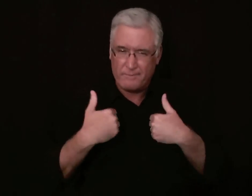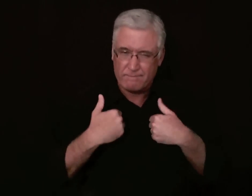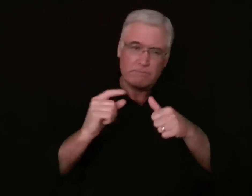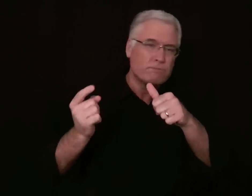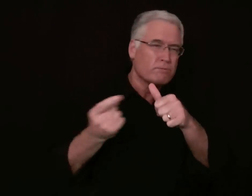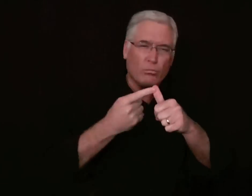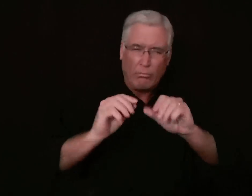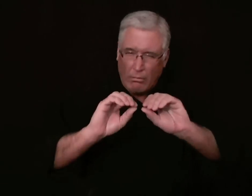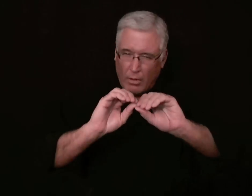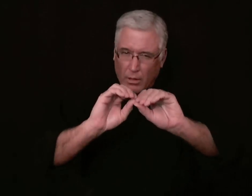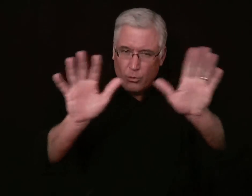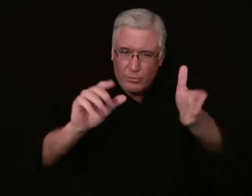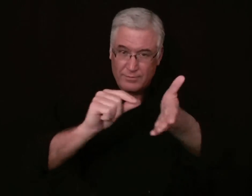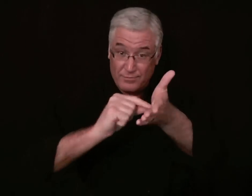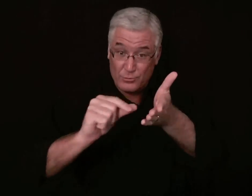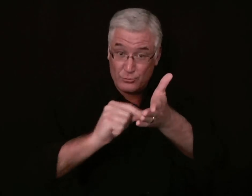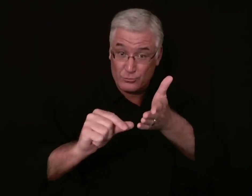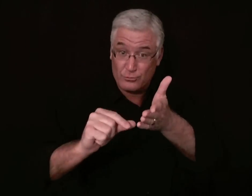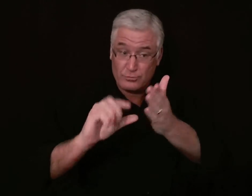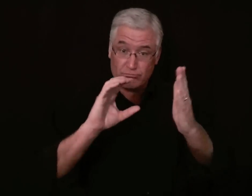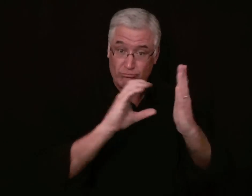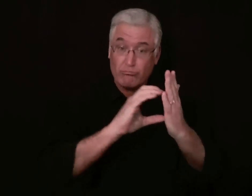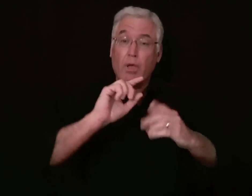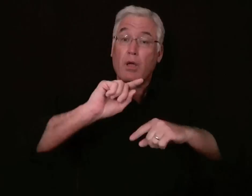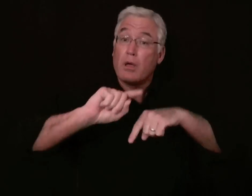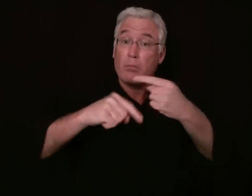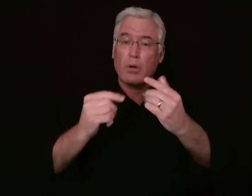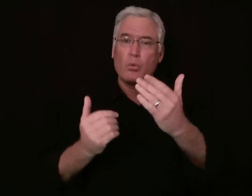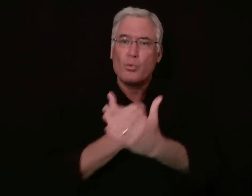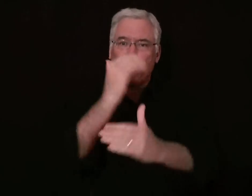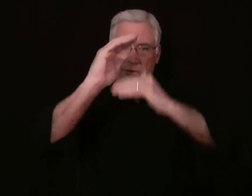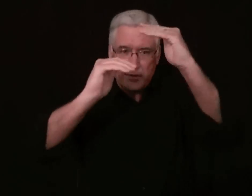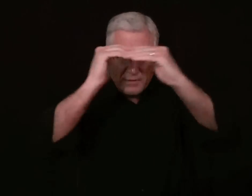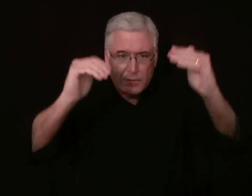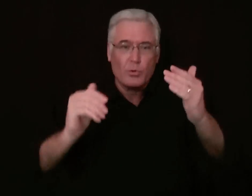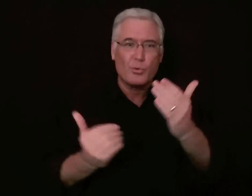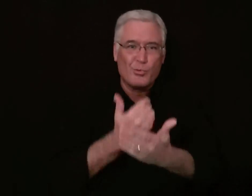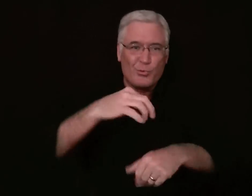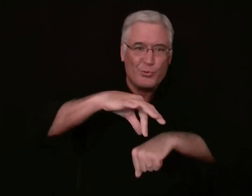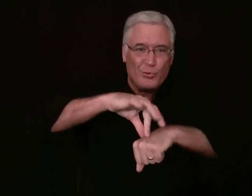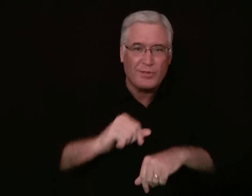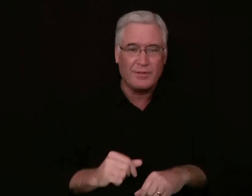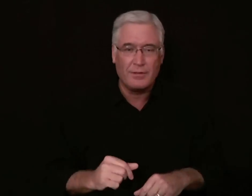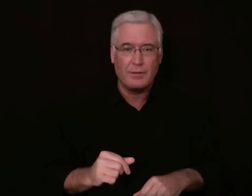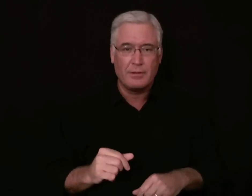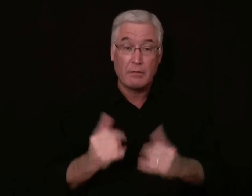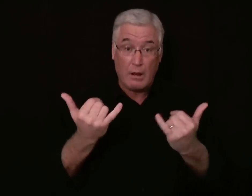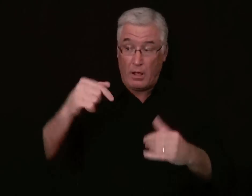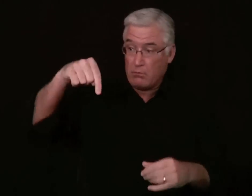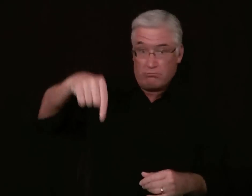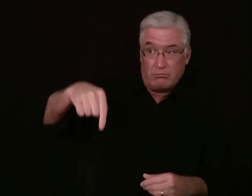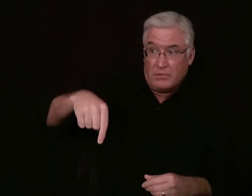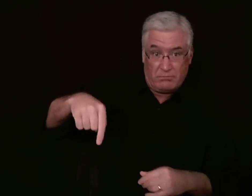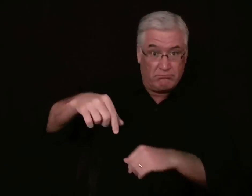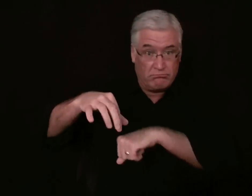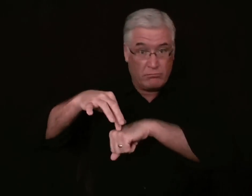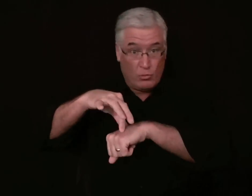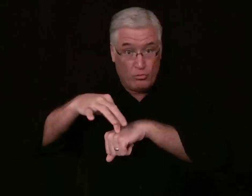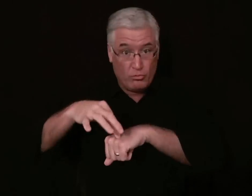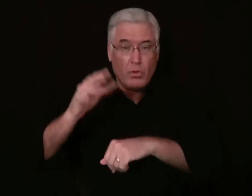During that chapter, we see the first clear look as passage about the new heavens and the new earth. Right now, the